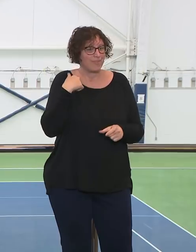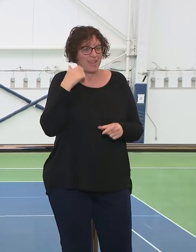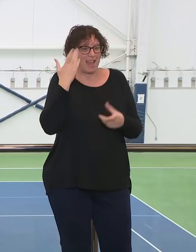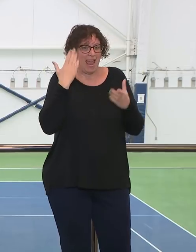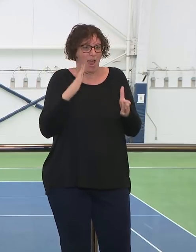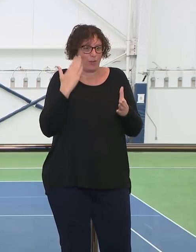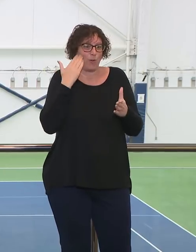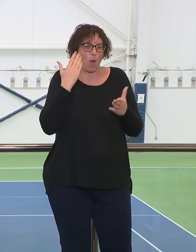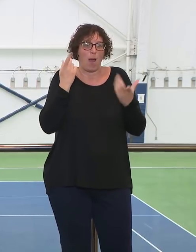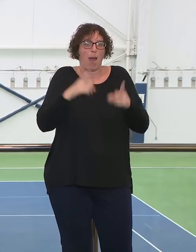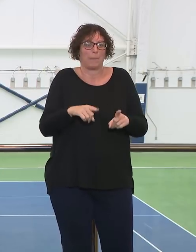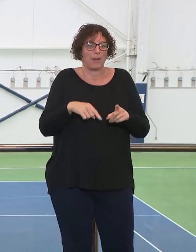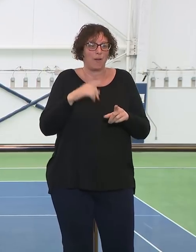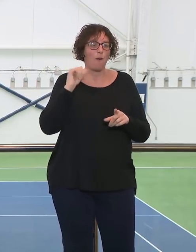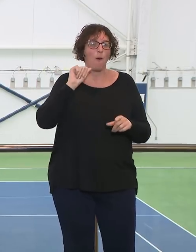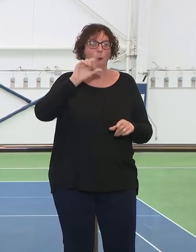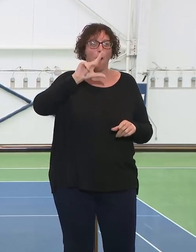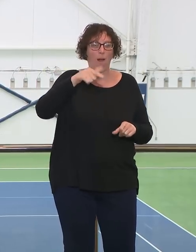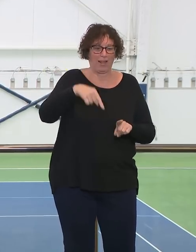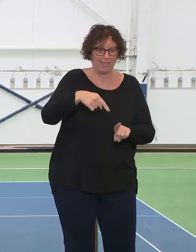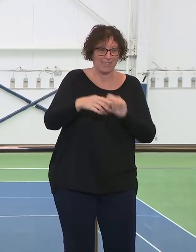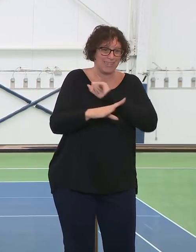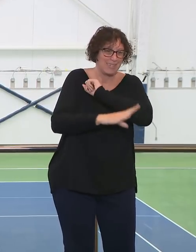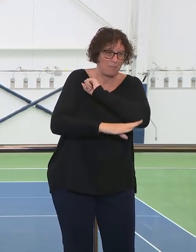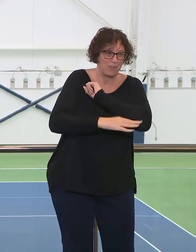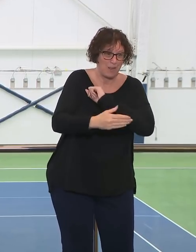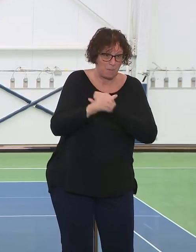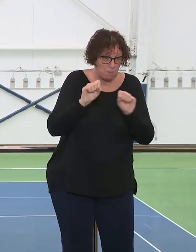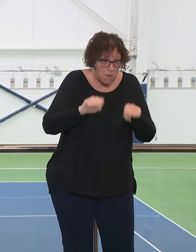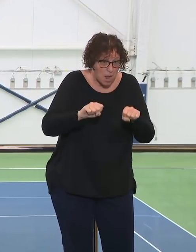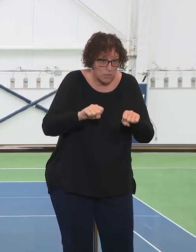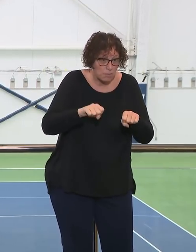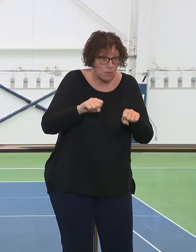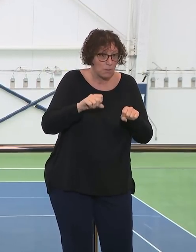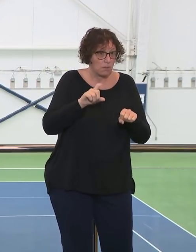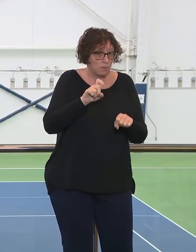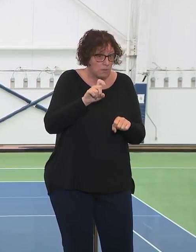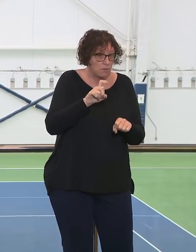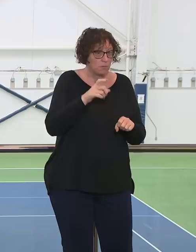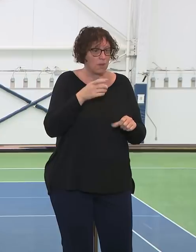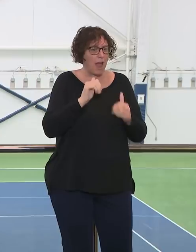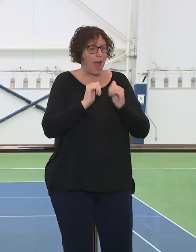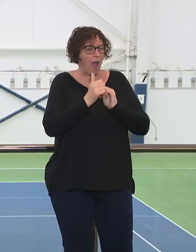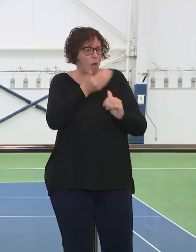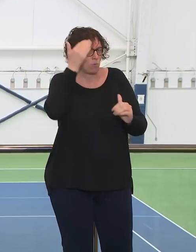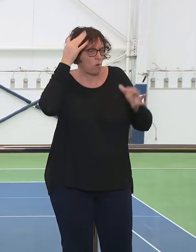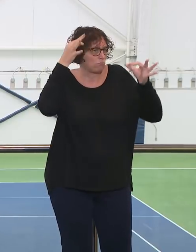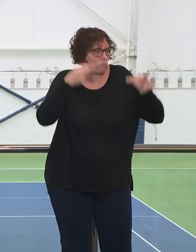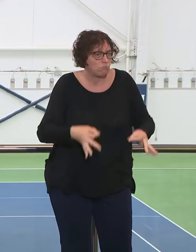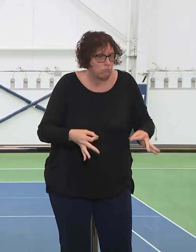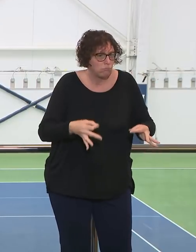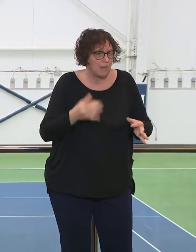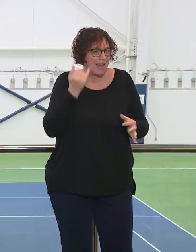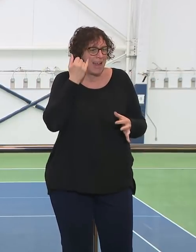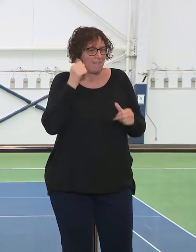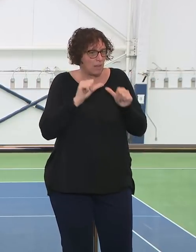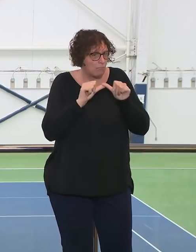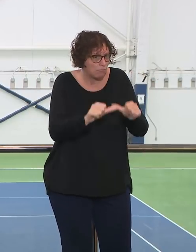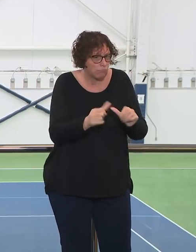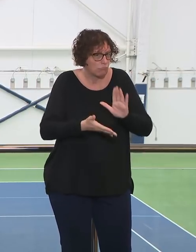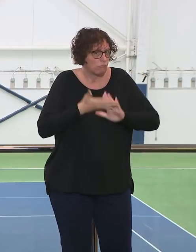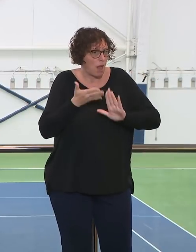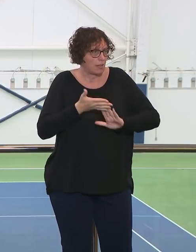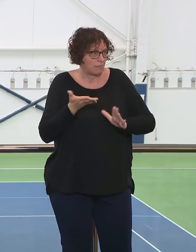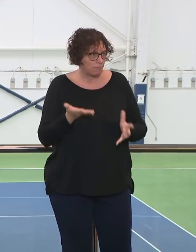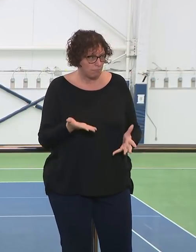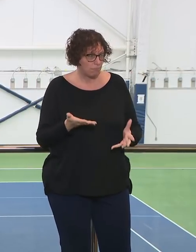and when would that decision need to be made, and what plans might exist to move forward? Before Danny comes over and I want him to speak for himself about their plans, I'll